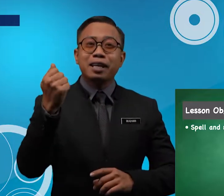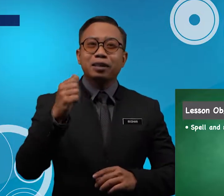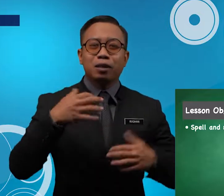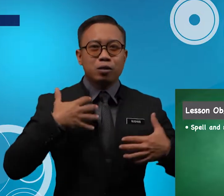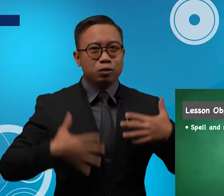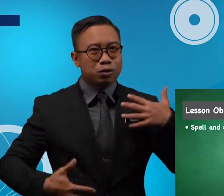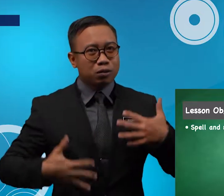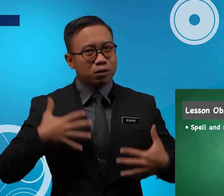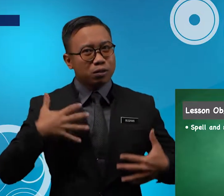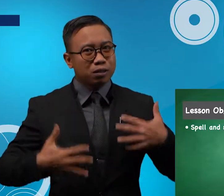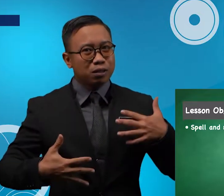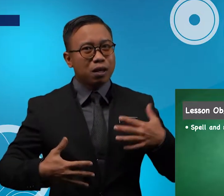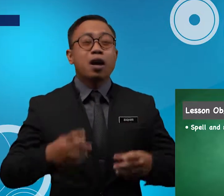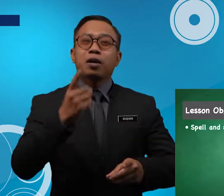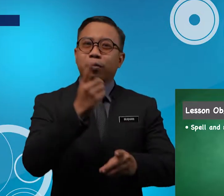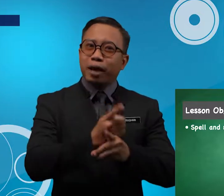clothes correctly.